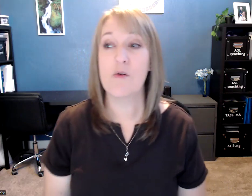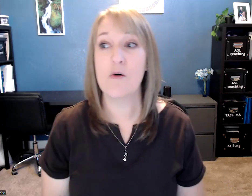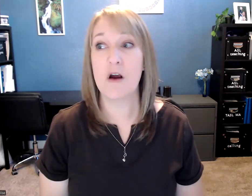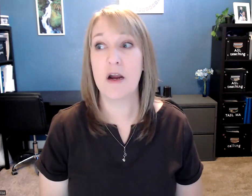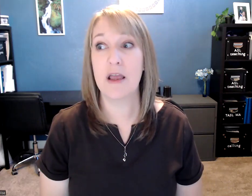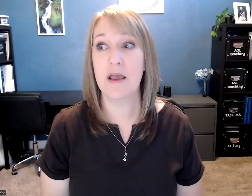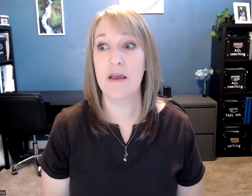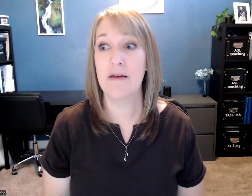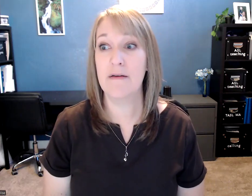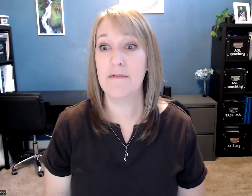or if